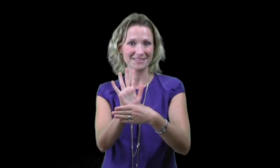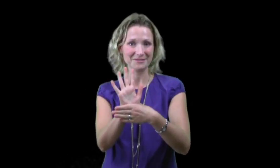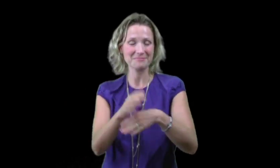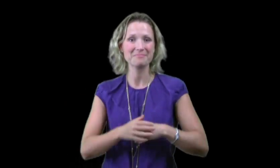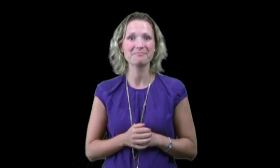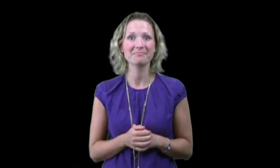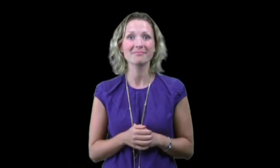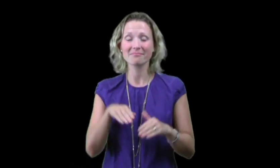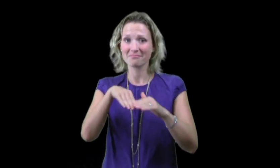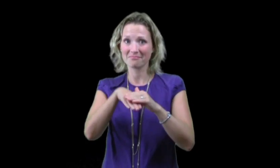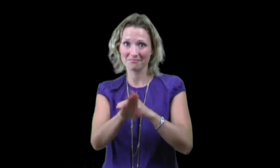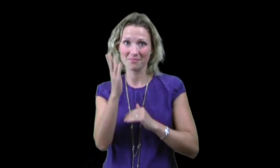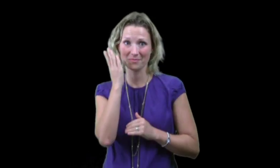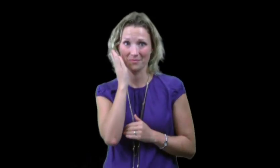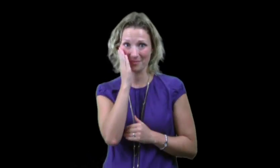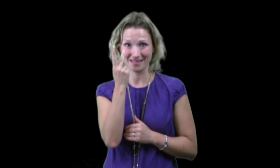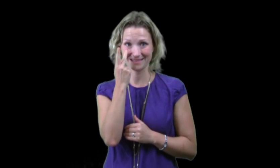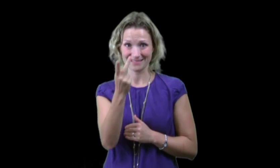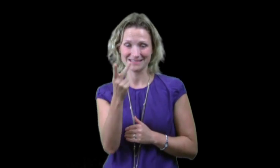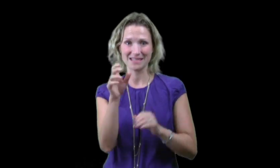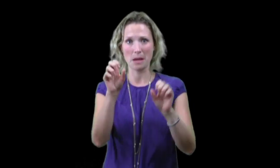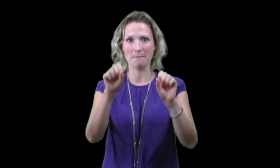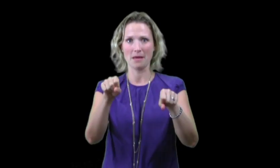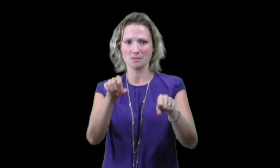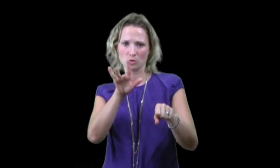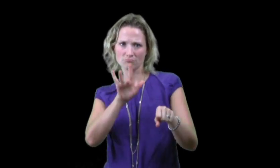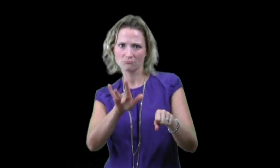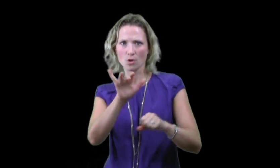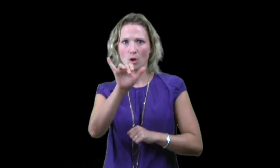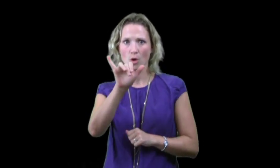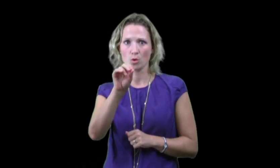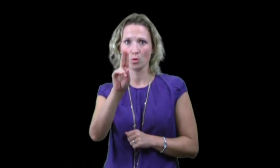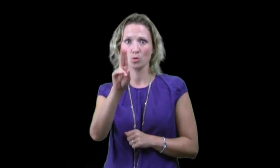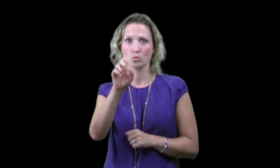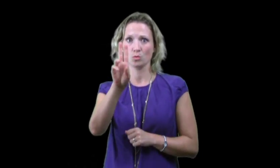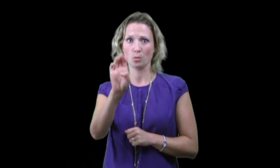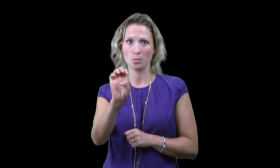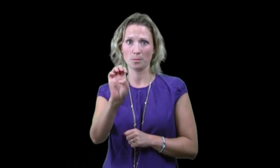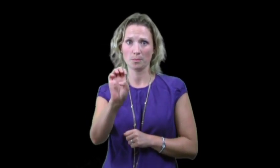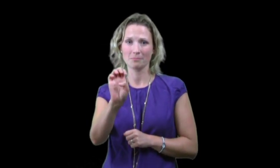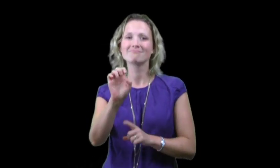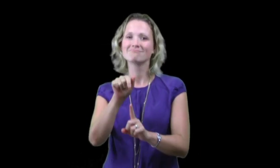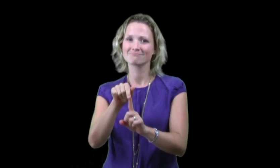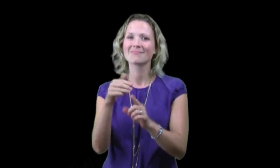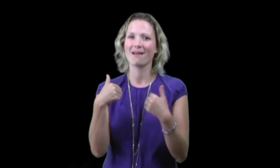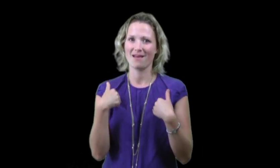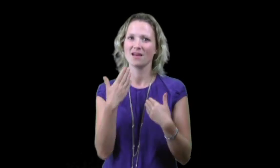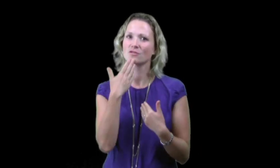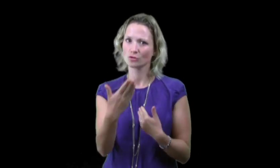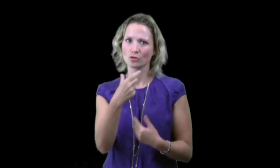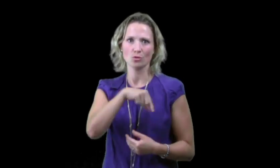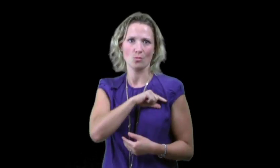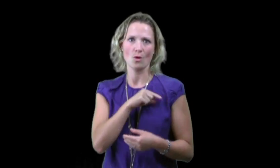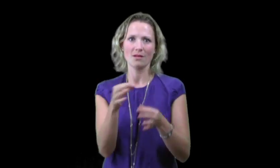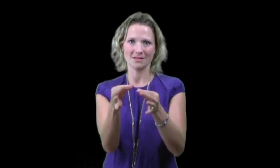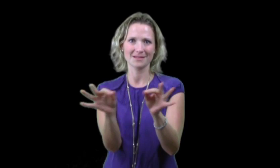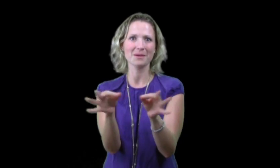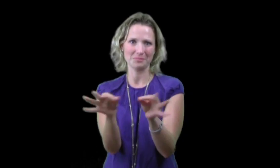Visuals are often included in these videos. If you go in, you will see the possibilities. I suggest you click on the YouTube